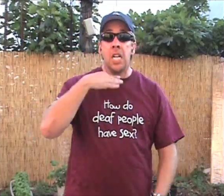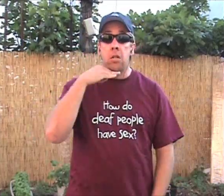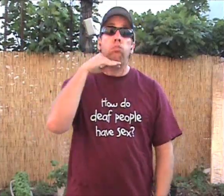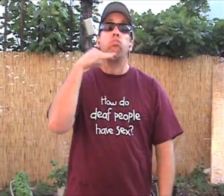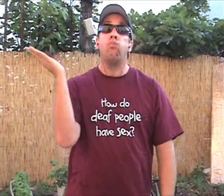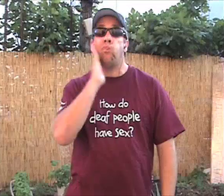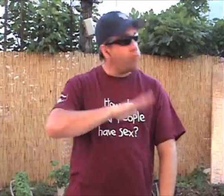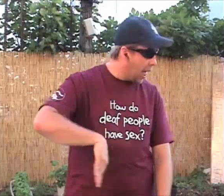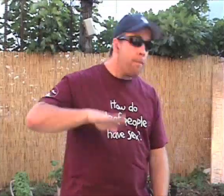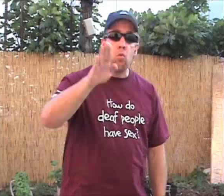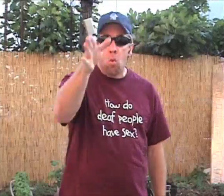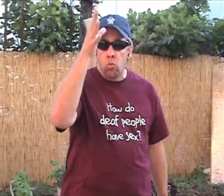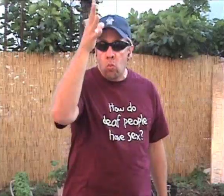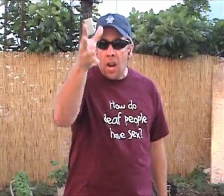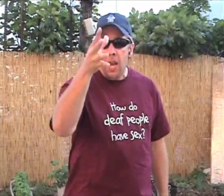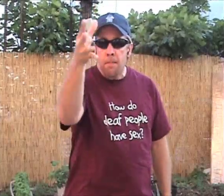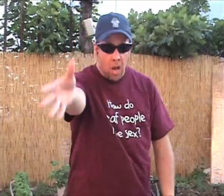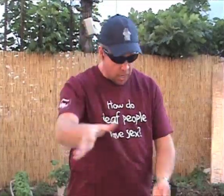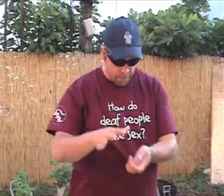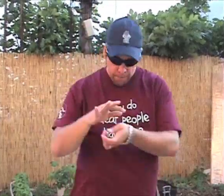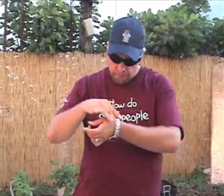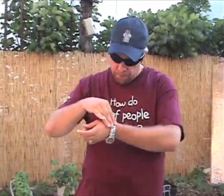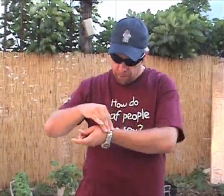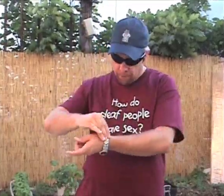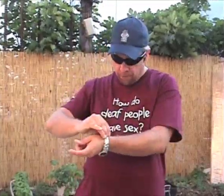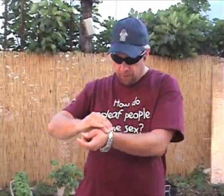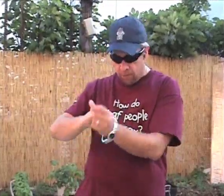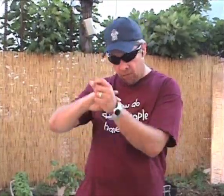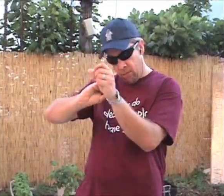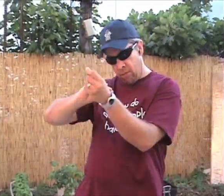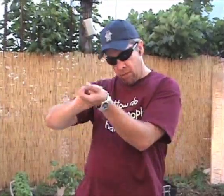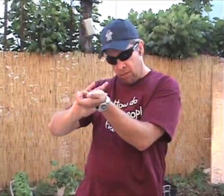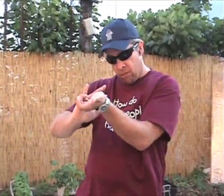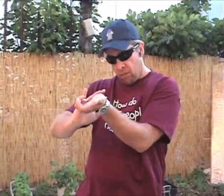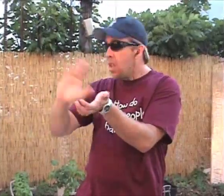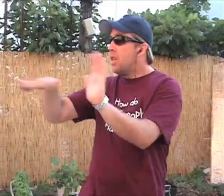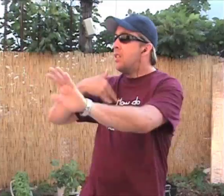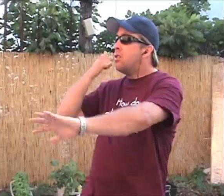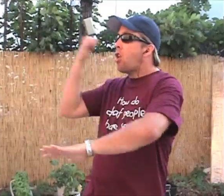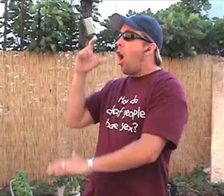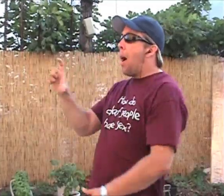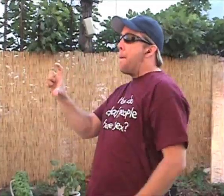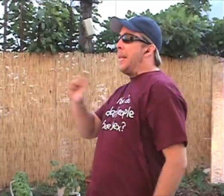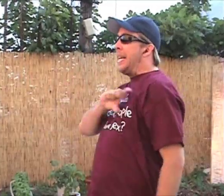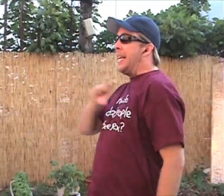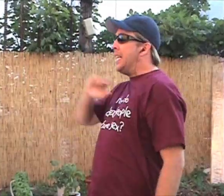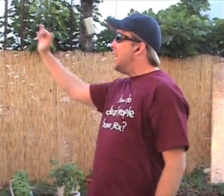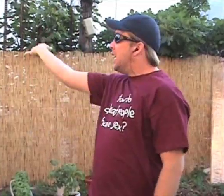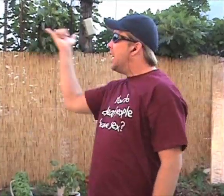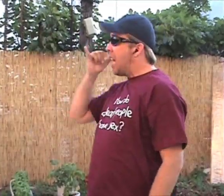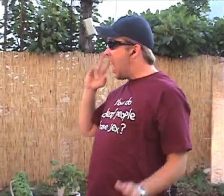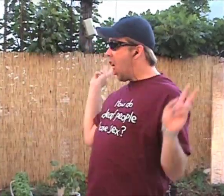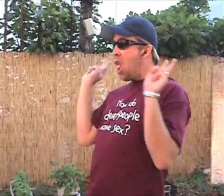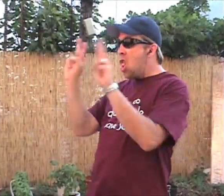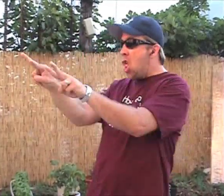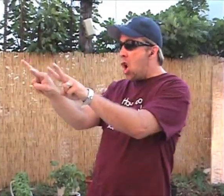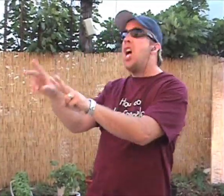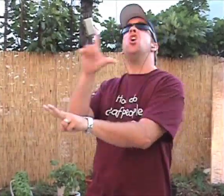my mouth, slap your grandma There ought to be a law Get the sheriff on the phone Lord have